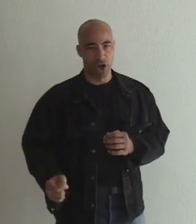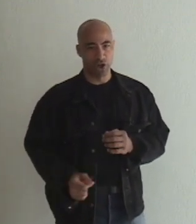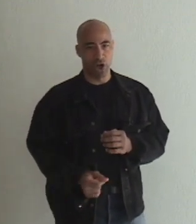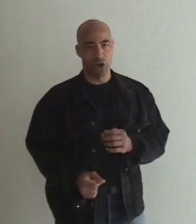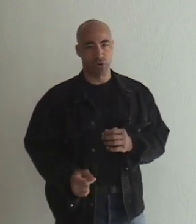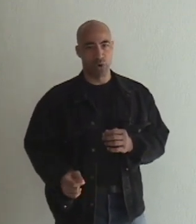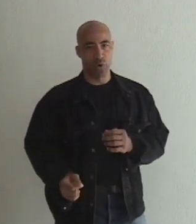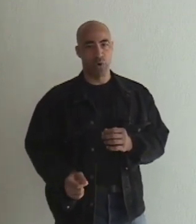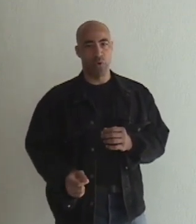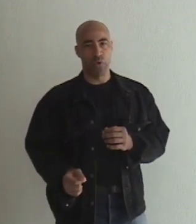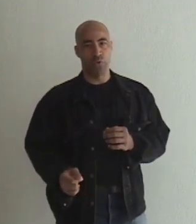I can't go